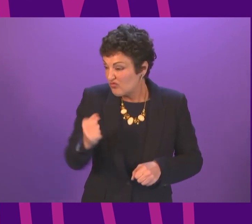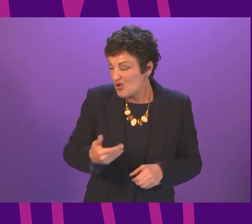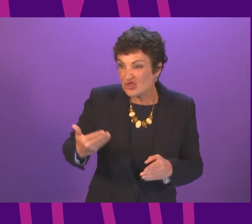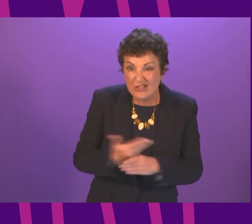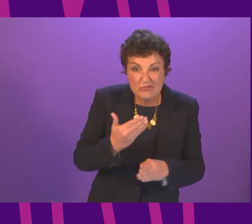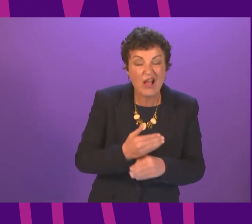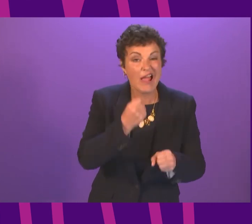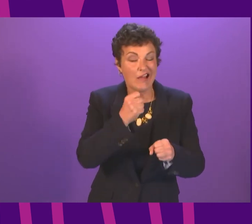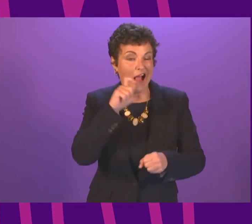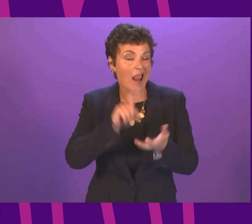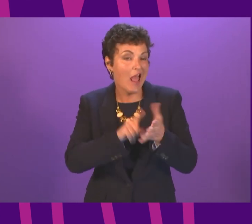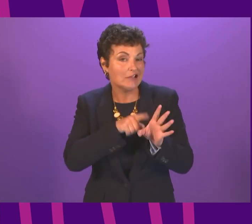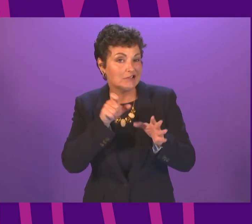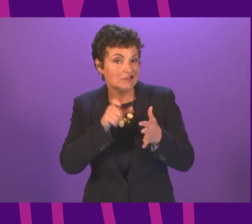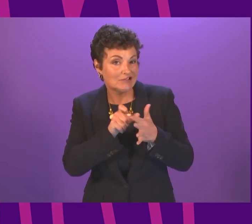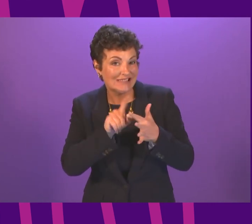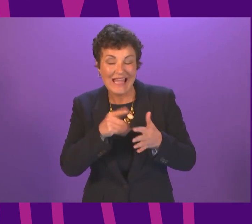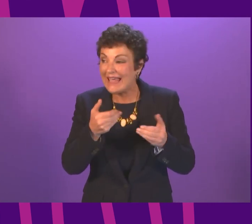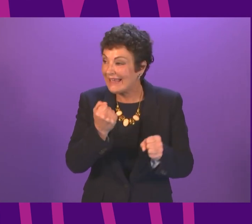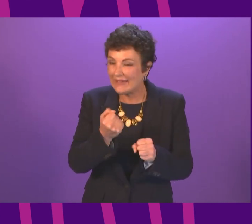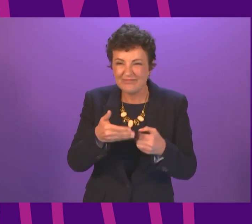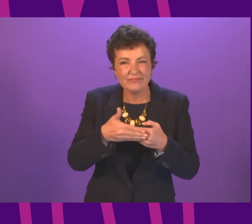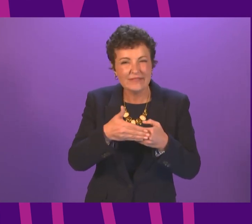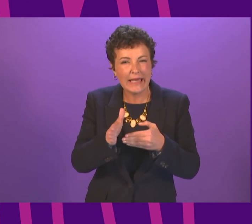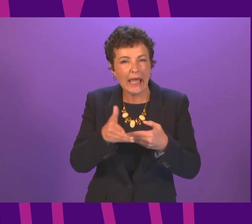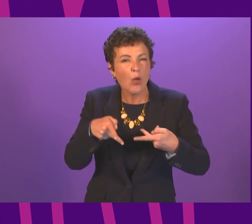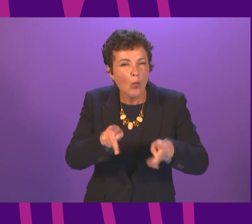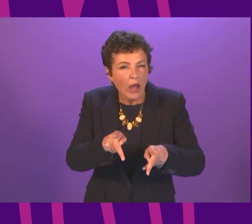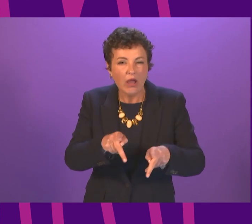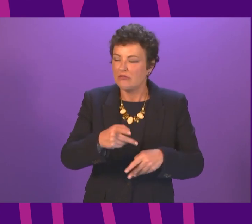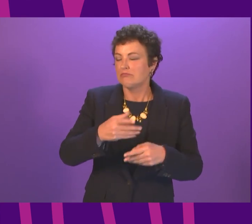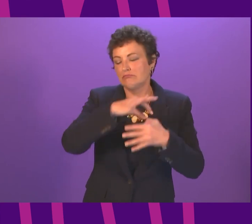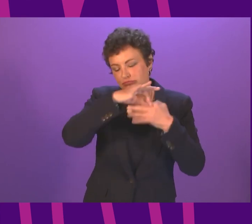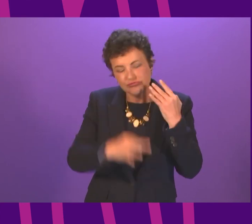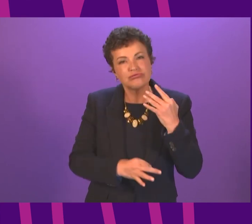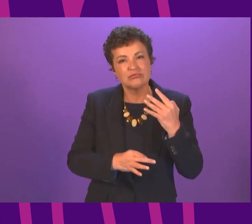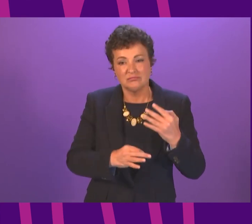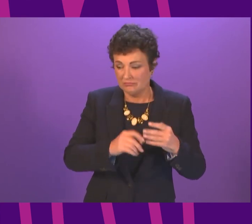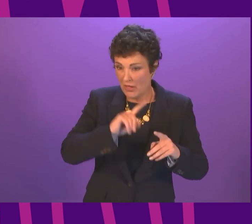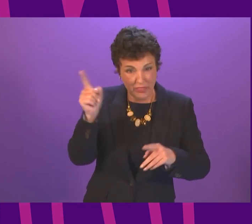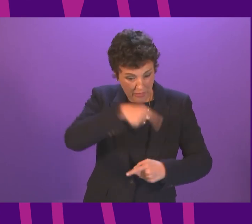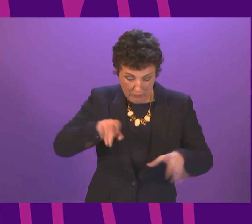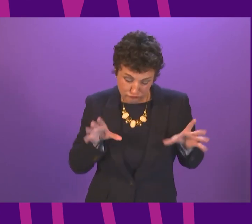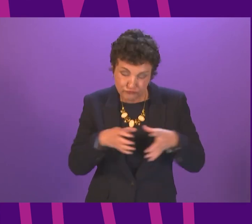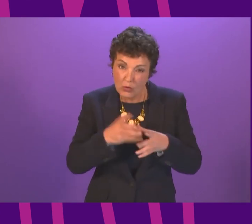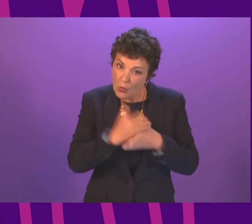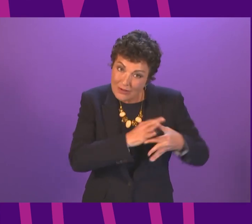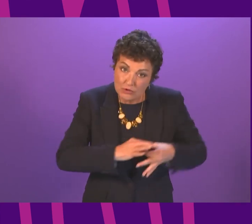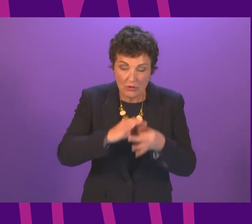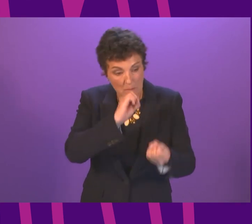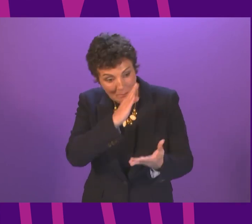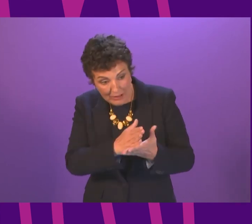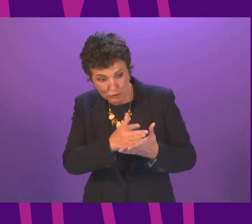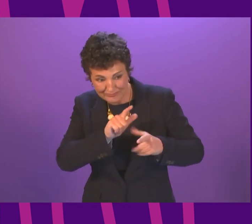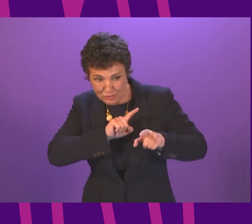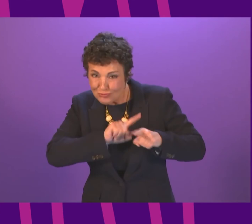Clyde Gateway and Skills Development Scotland. The group met yesterday and will pursue every opportunity to secure the long term future